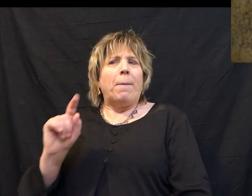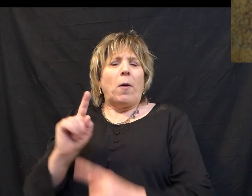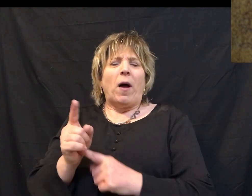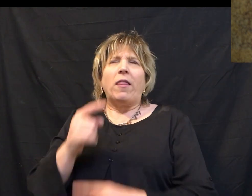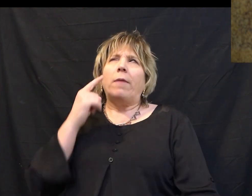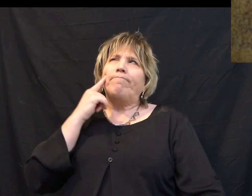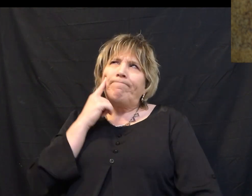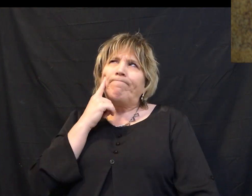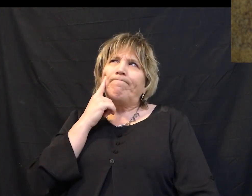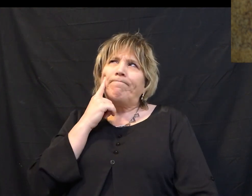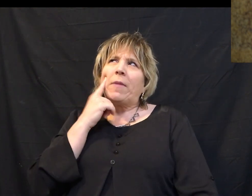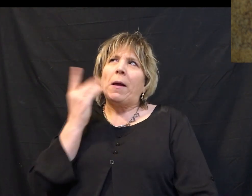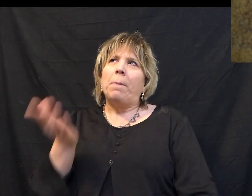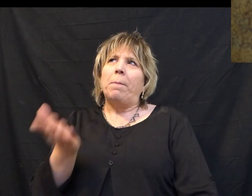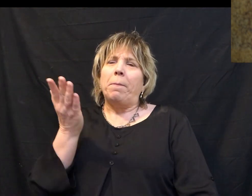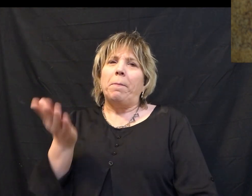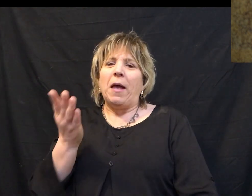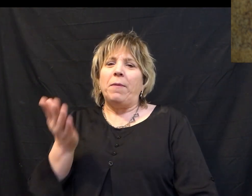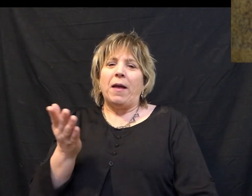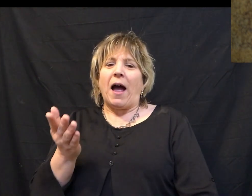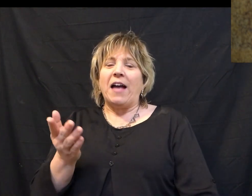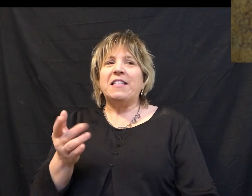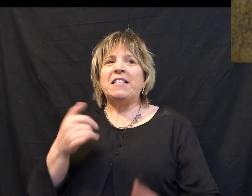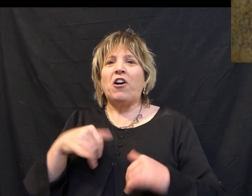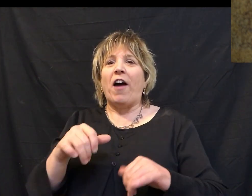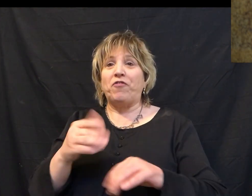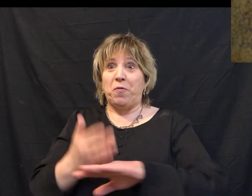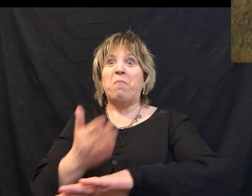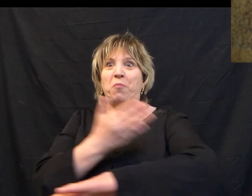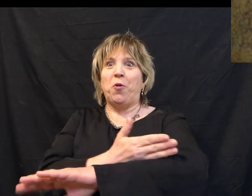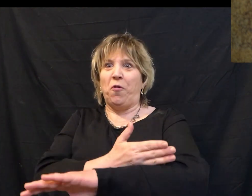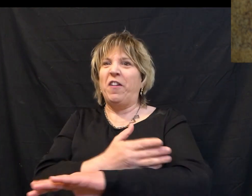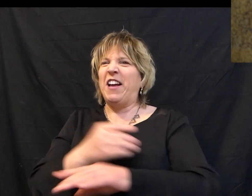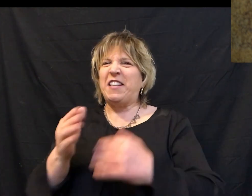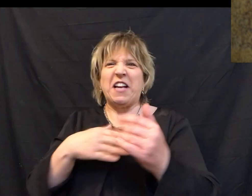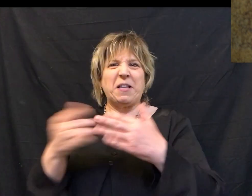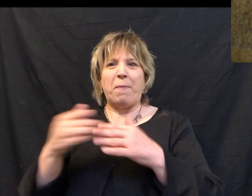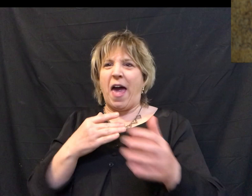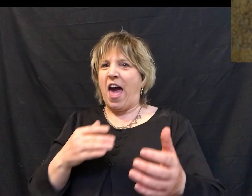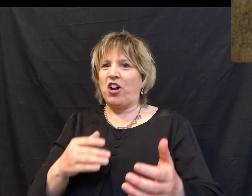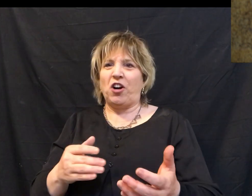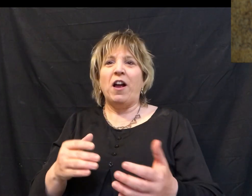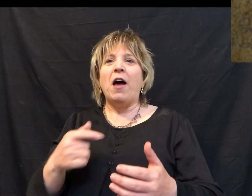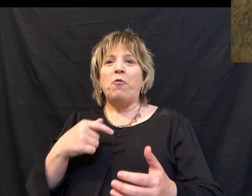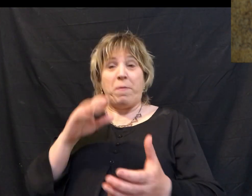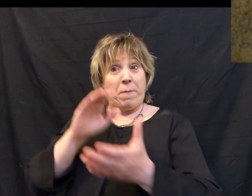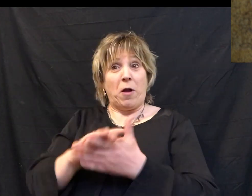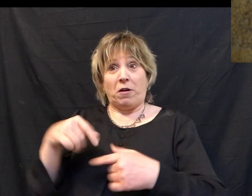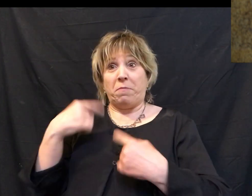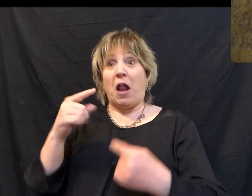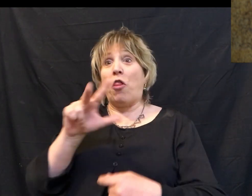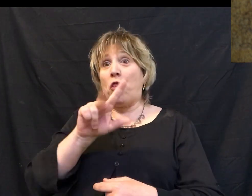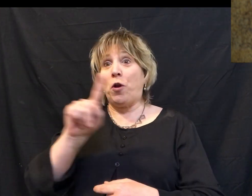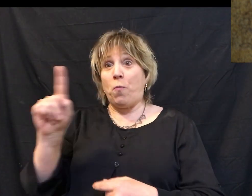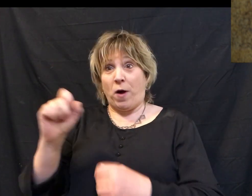And so in that moment, I thought, OK, maybe I still have a little bit of work to do on this, even though we've been married almost 31 years.